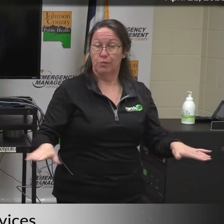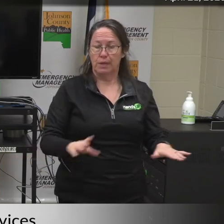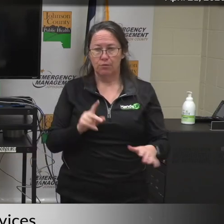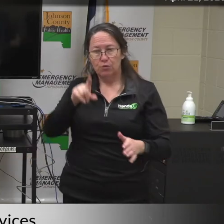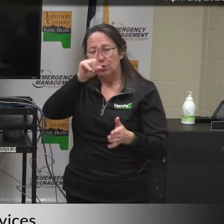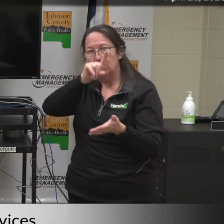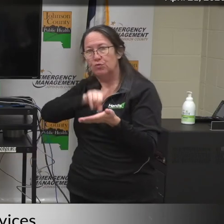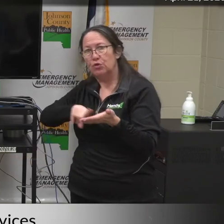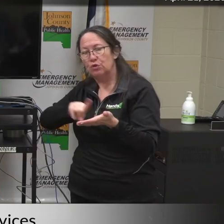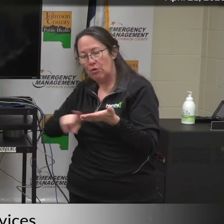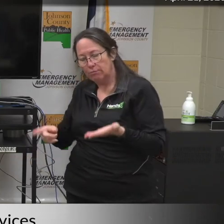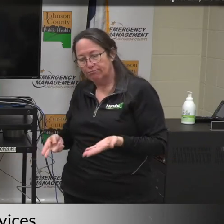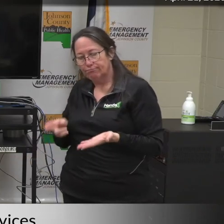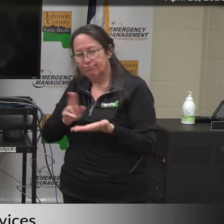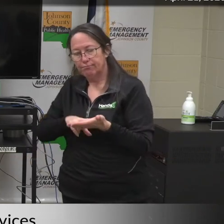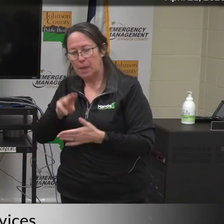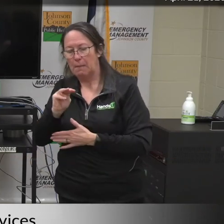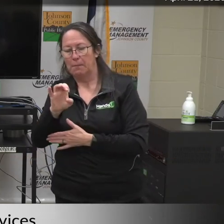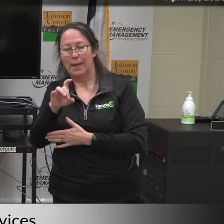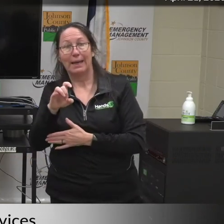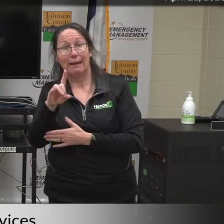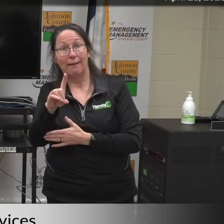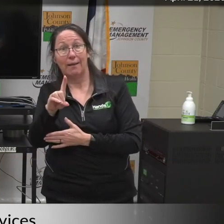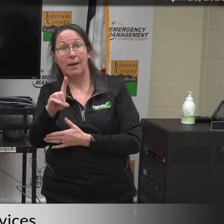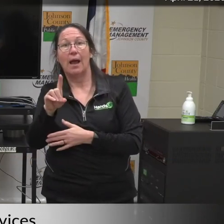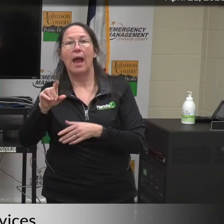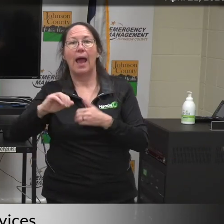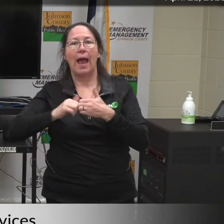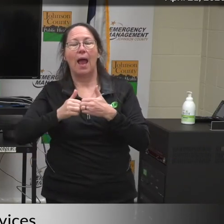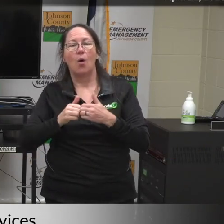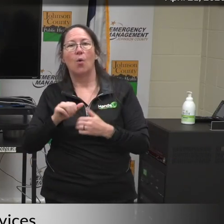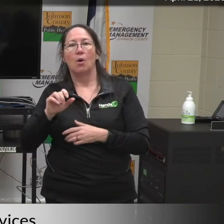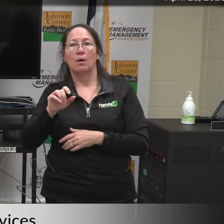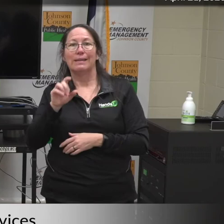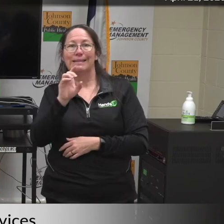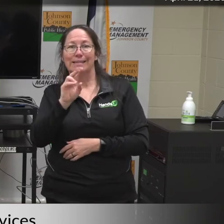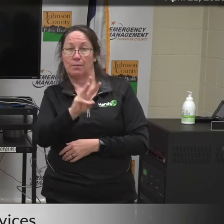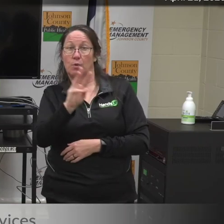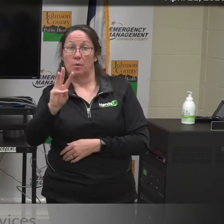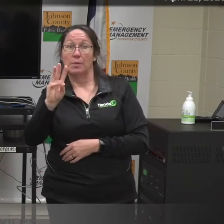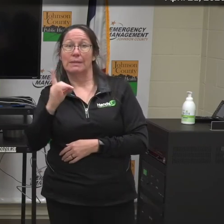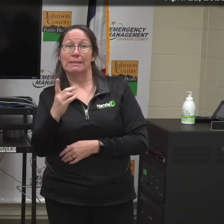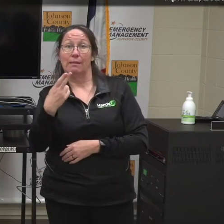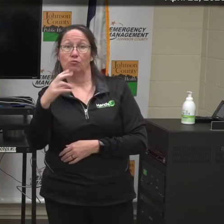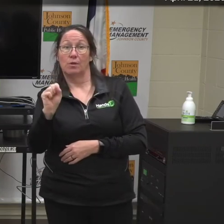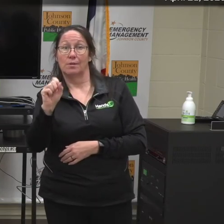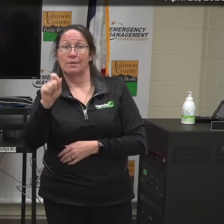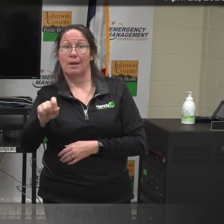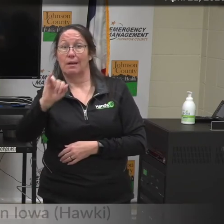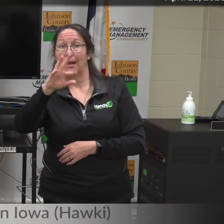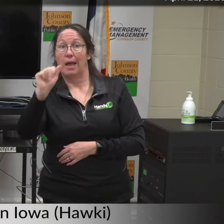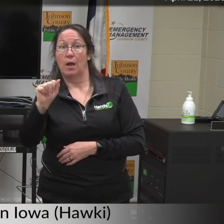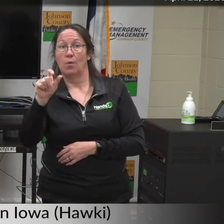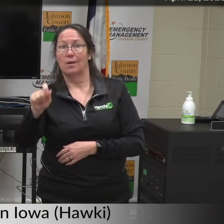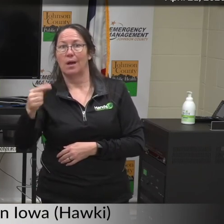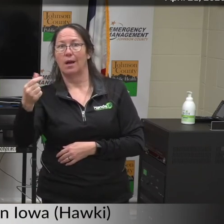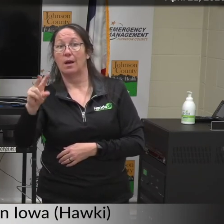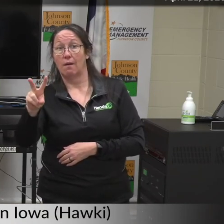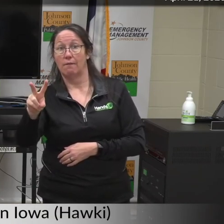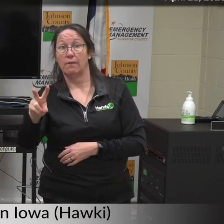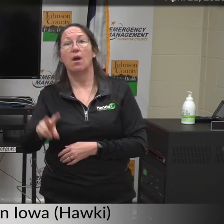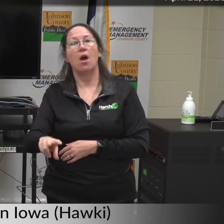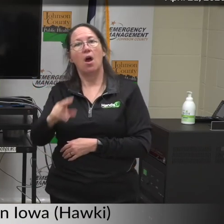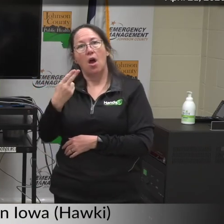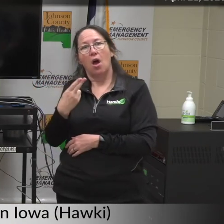you qualify and sign up for Medicaid by visiting dhs.iowa.gov. And Hawkeye